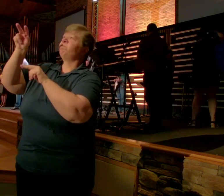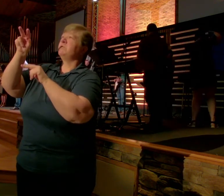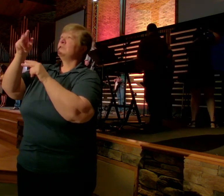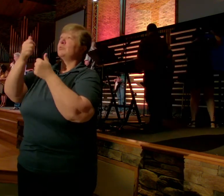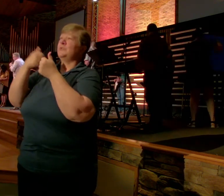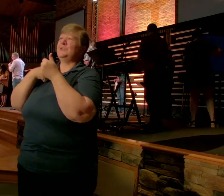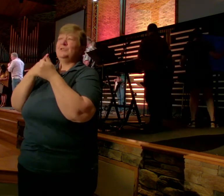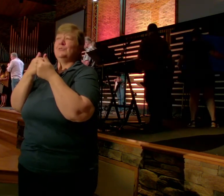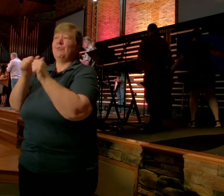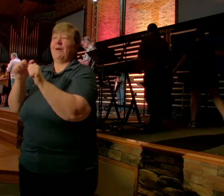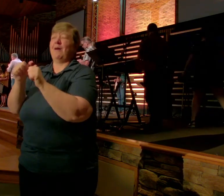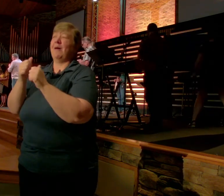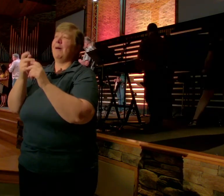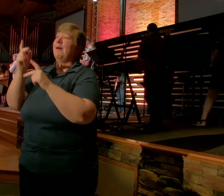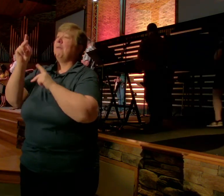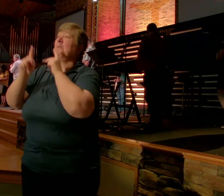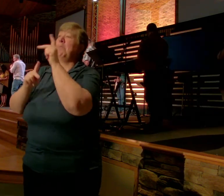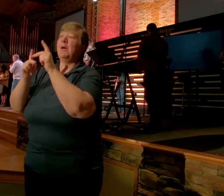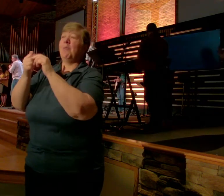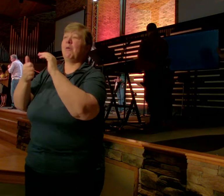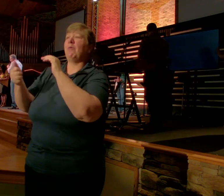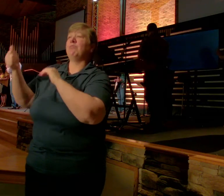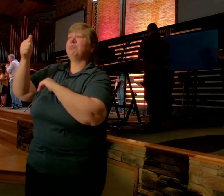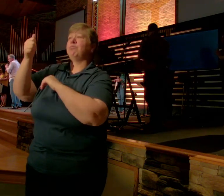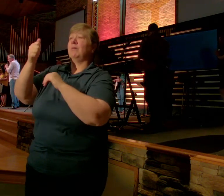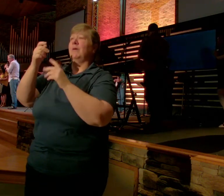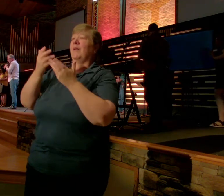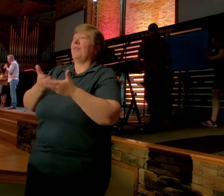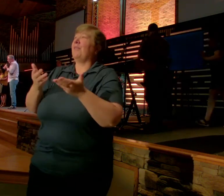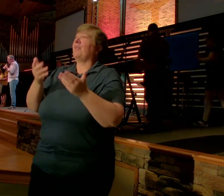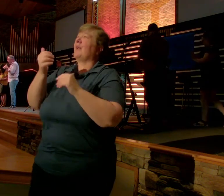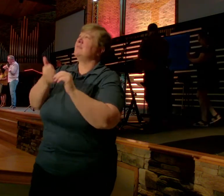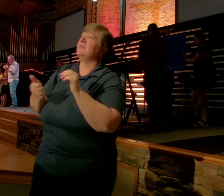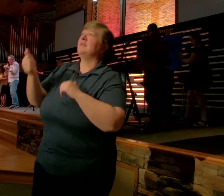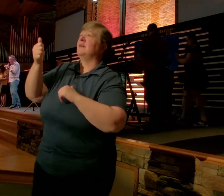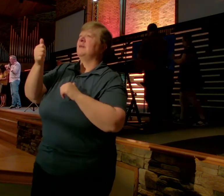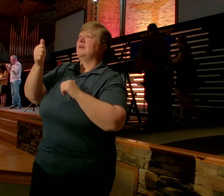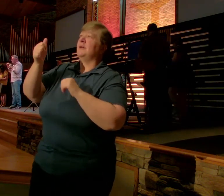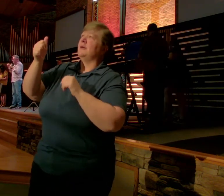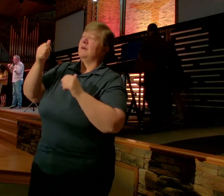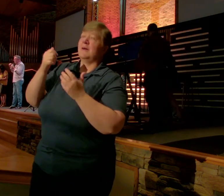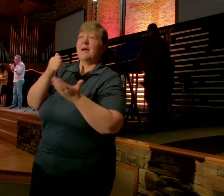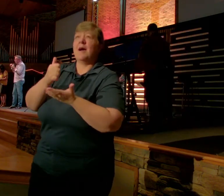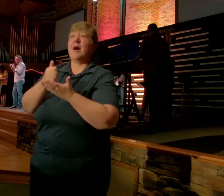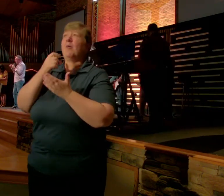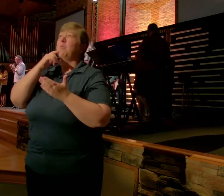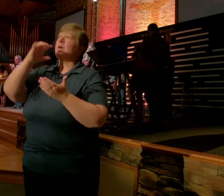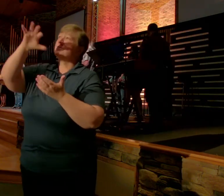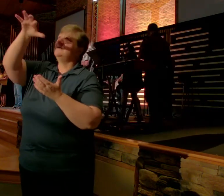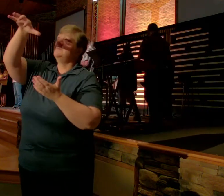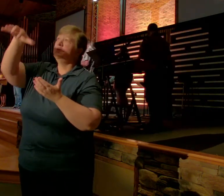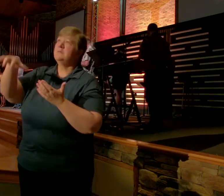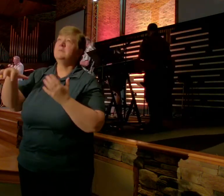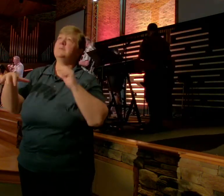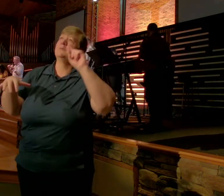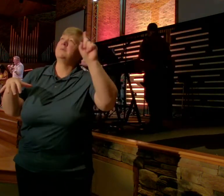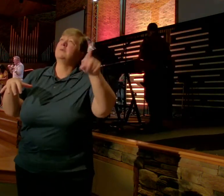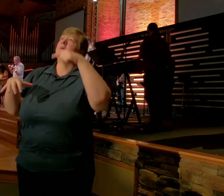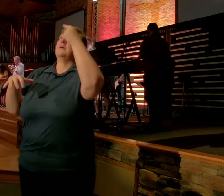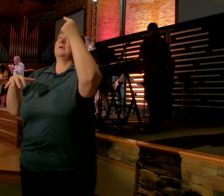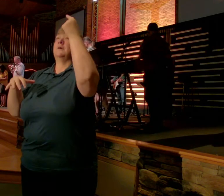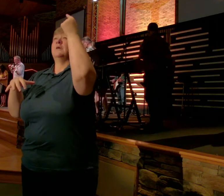People, things Father, help us put you in your rightful place today